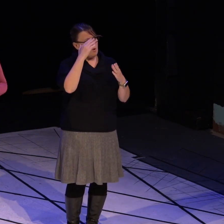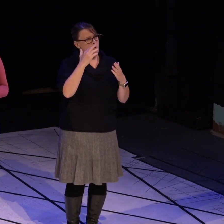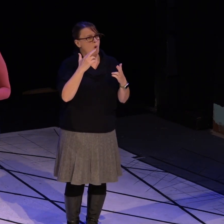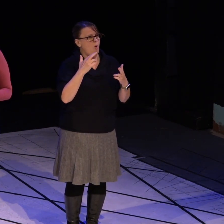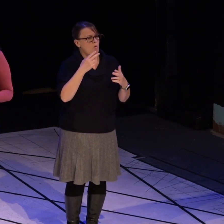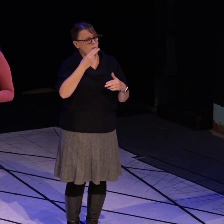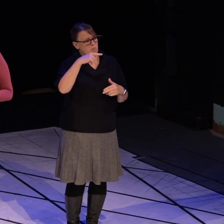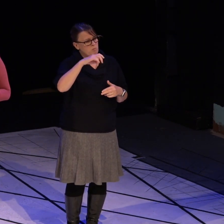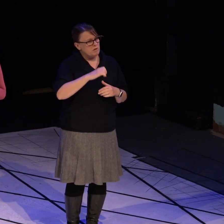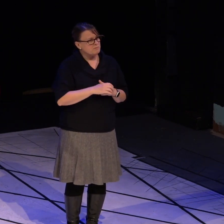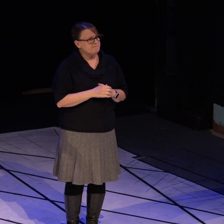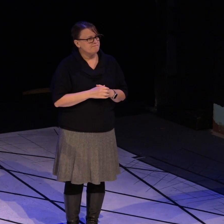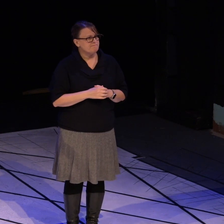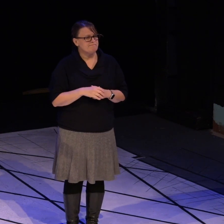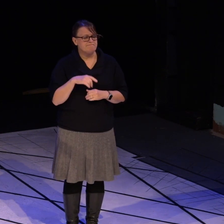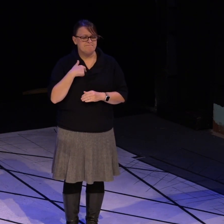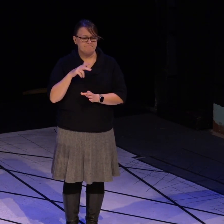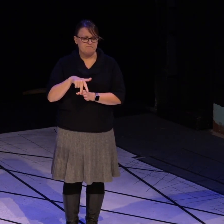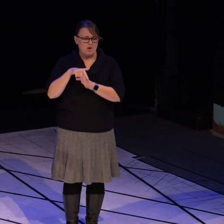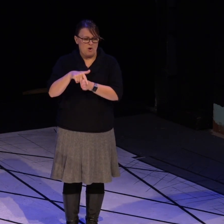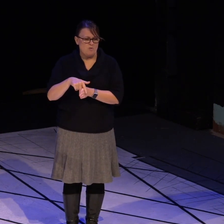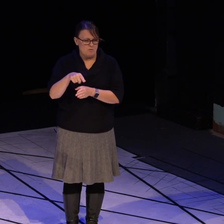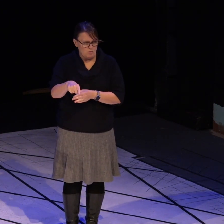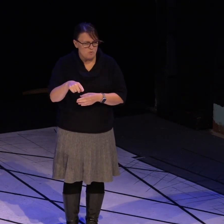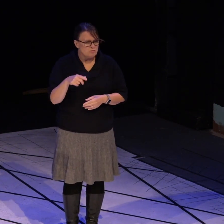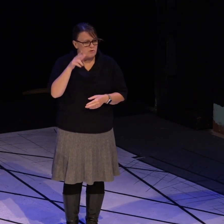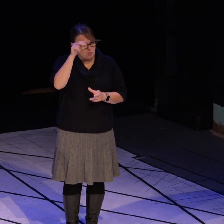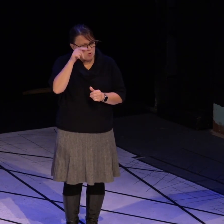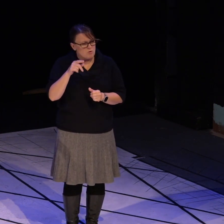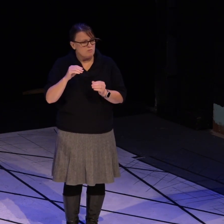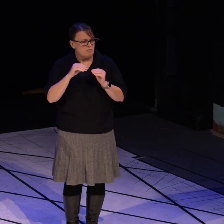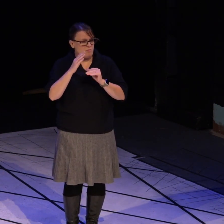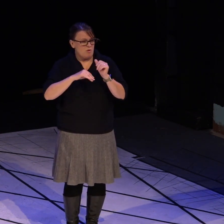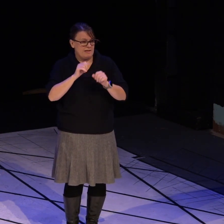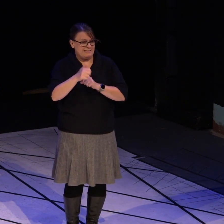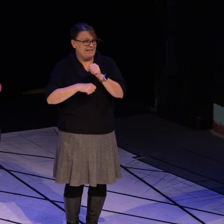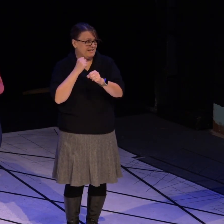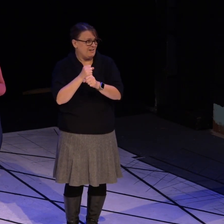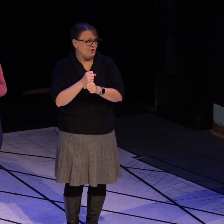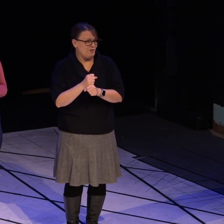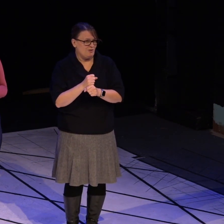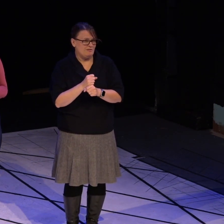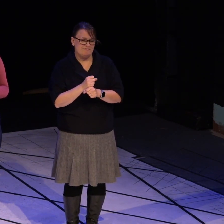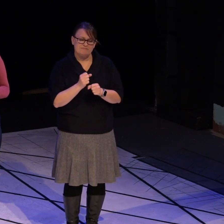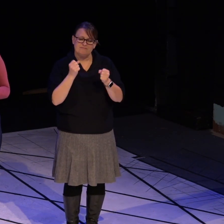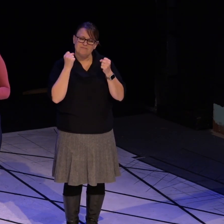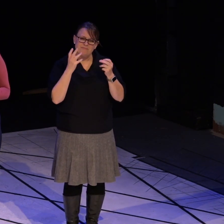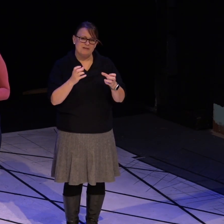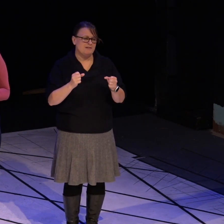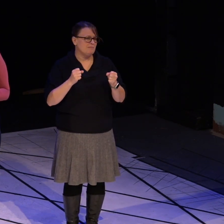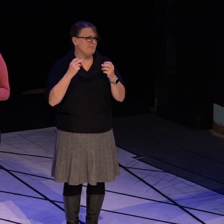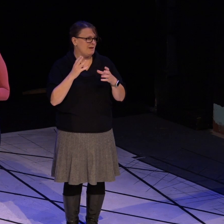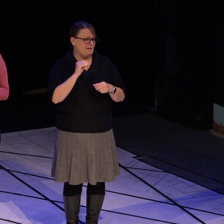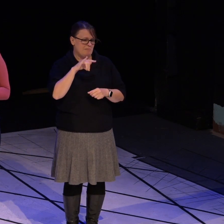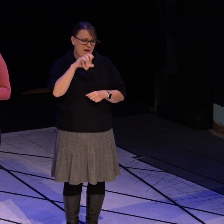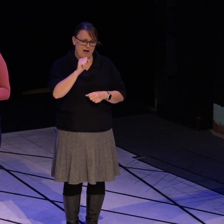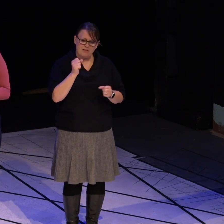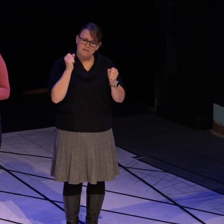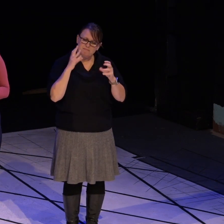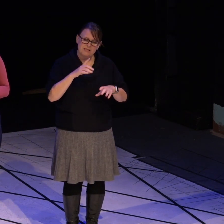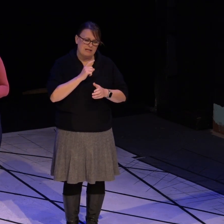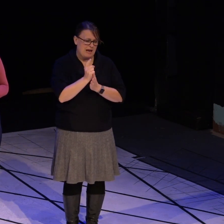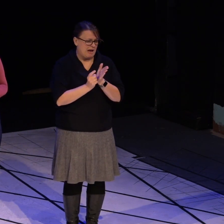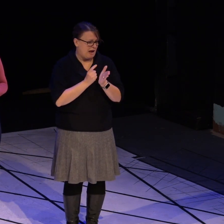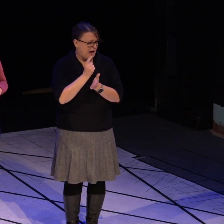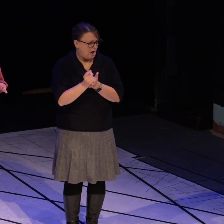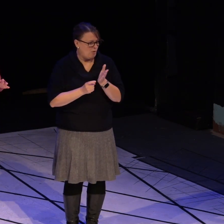I rode Harbor for over 10 years, and that is a lot of miles and time logged in